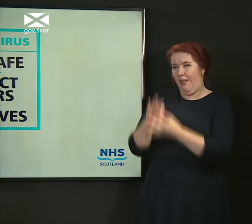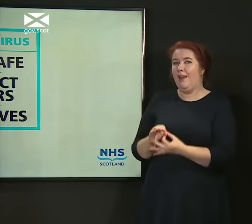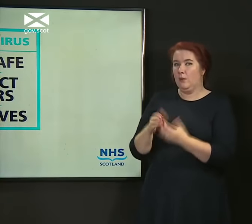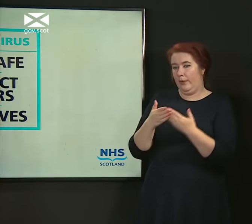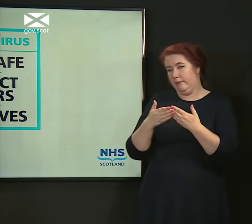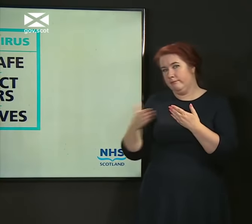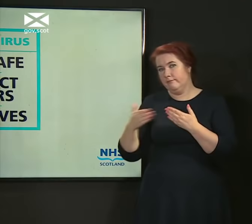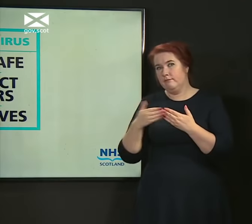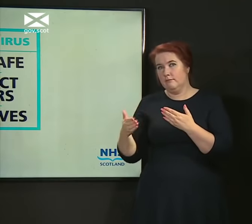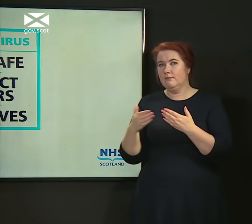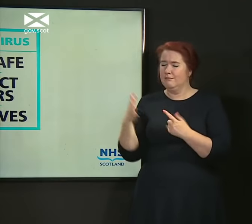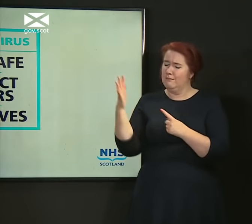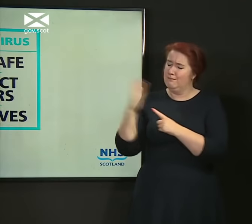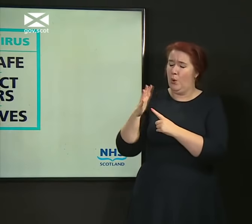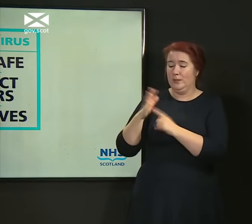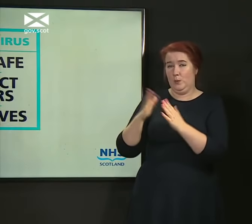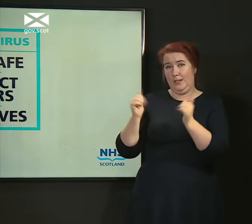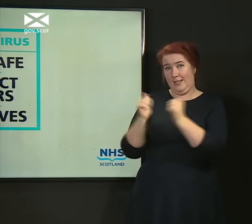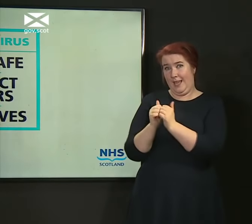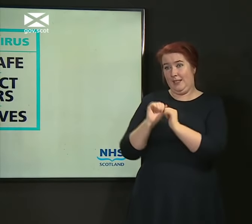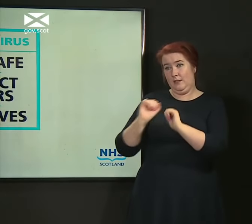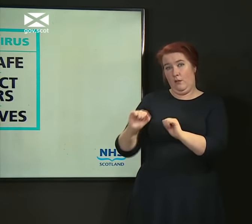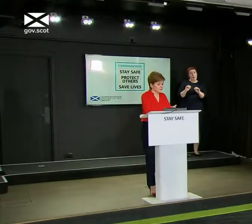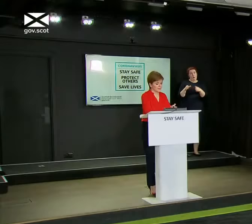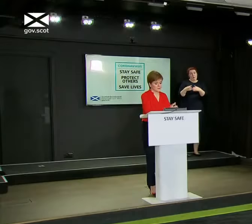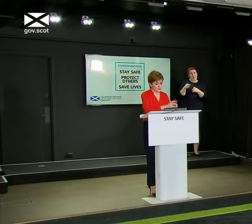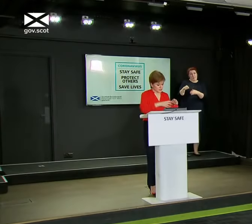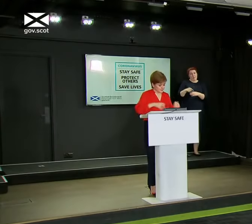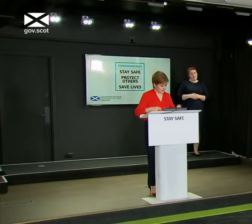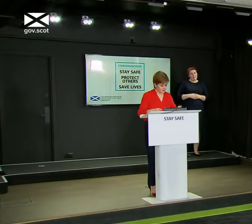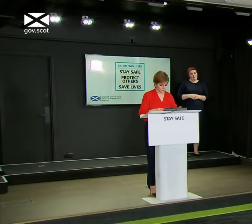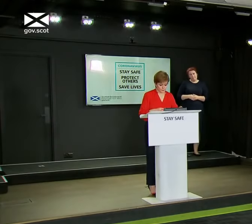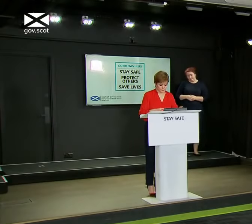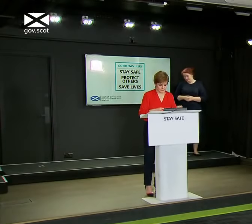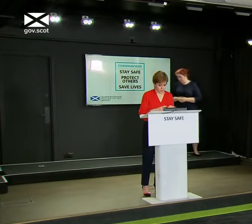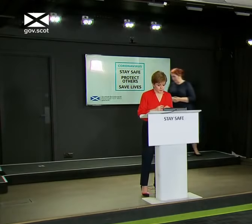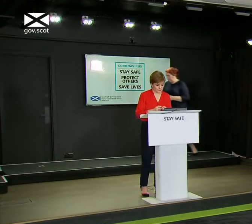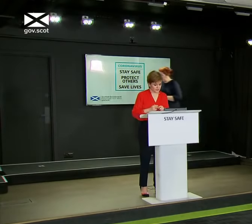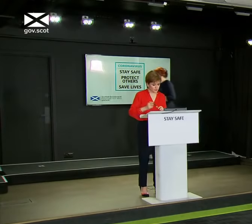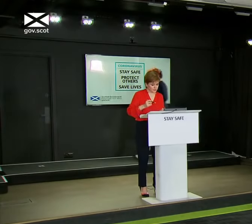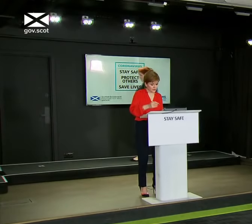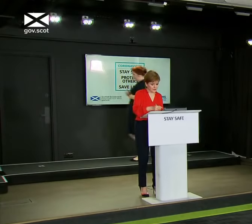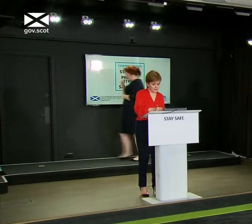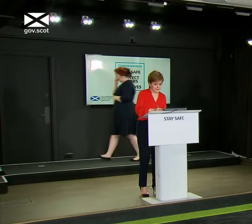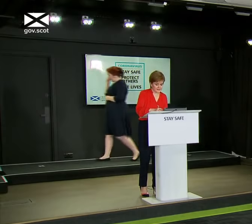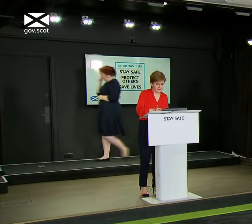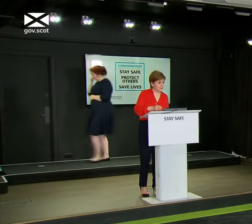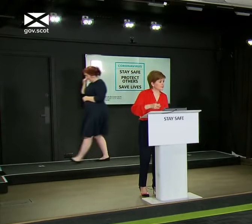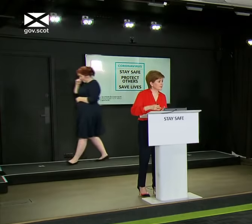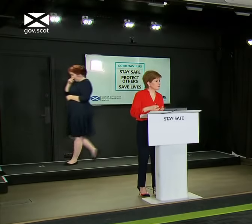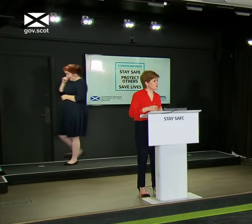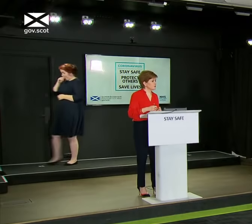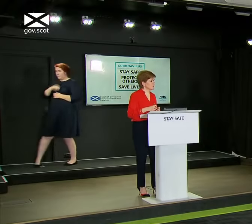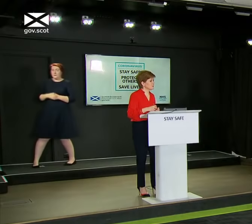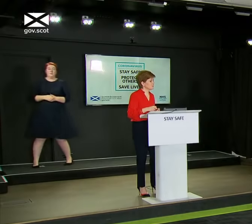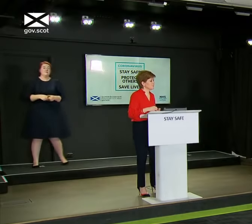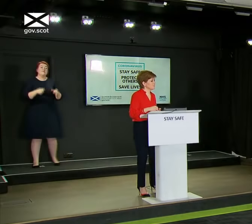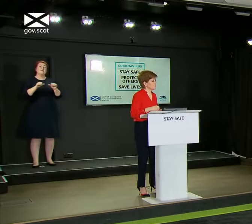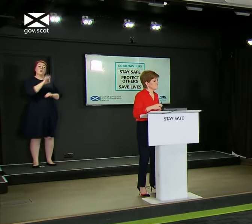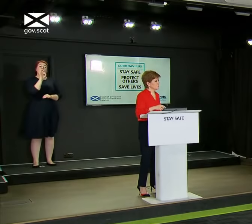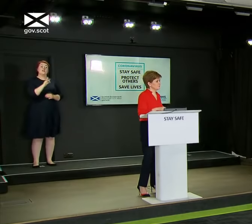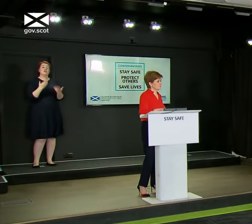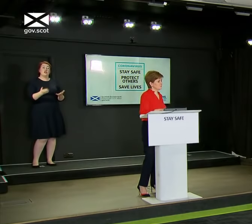over this very, very important weekend for that faith group. Thank you very much, Jason. We'll take some questions now. Gordon Cree from STV is first.